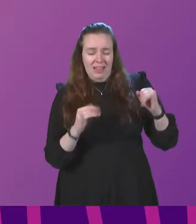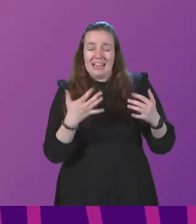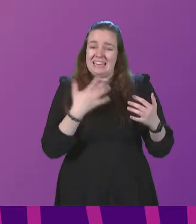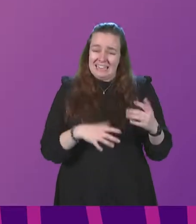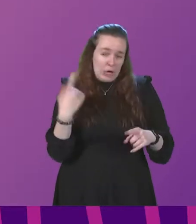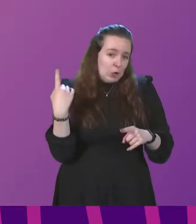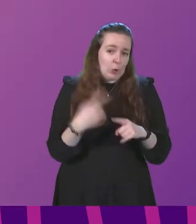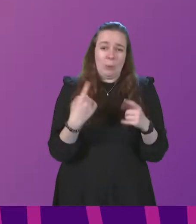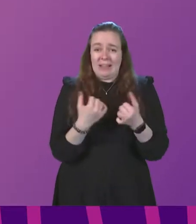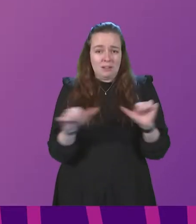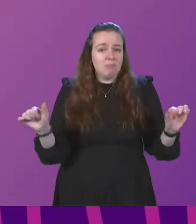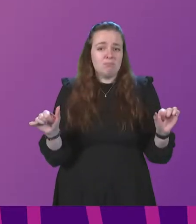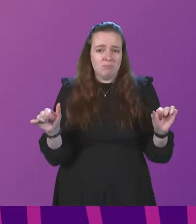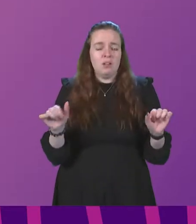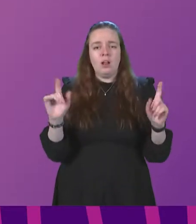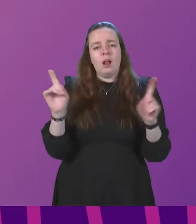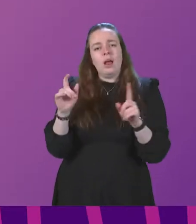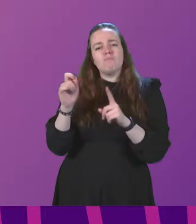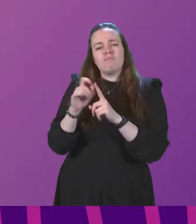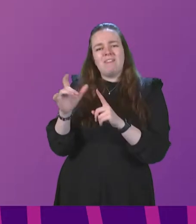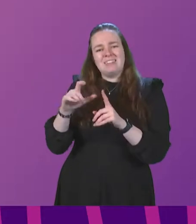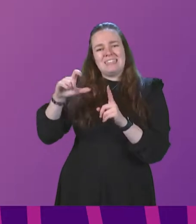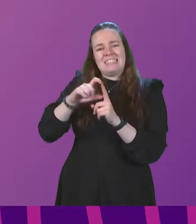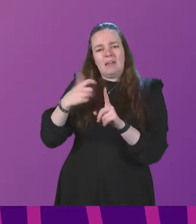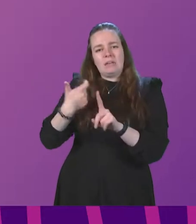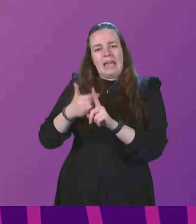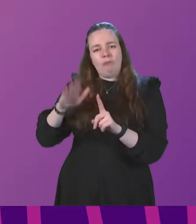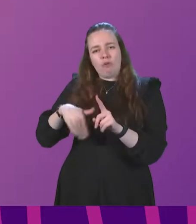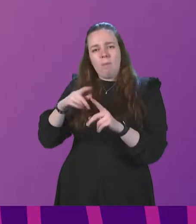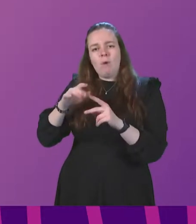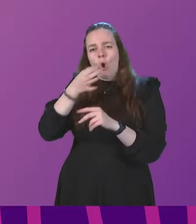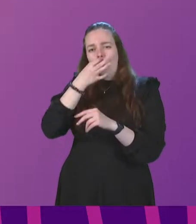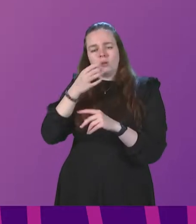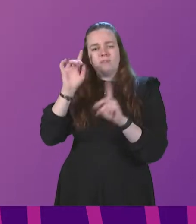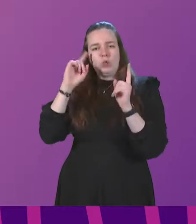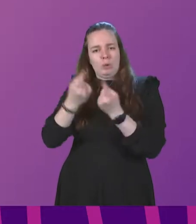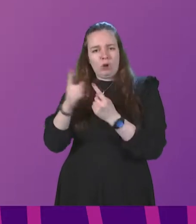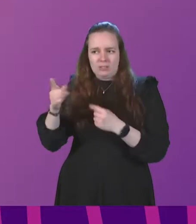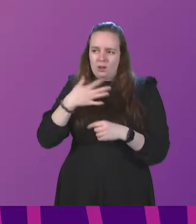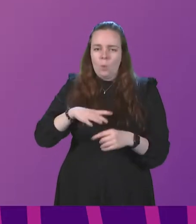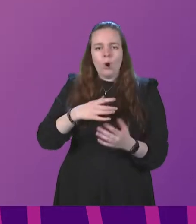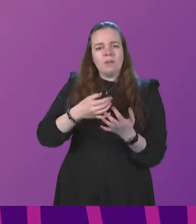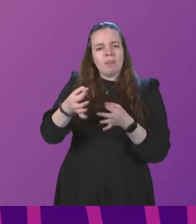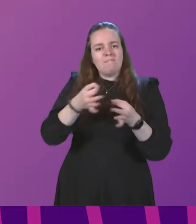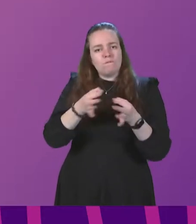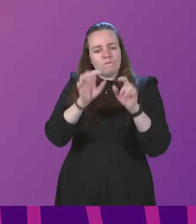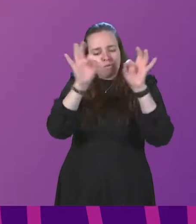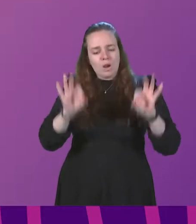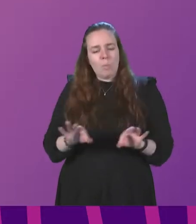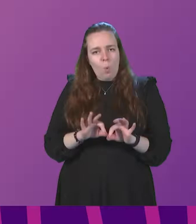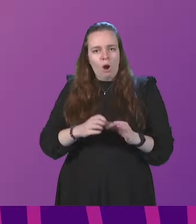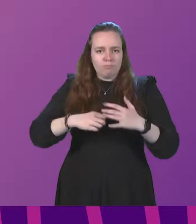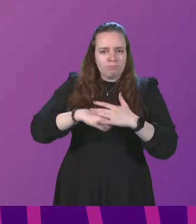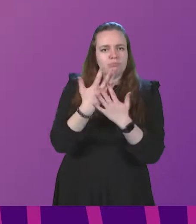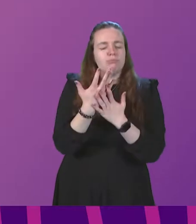needed, such as those advocated by Professor David Kerr of Oxford University, who has called for the implementation of the framework devised by Professor Sir Michael